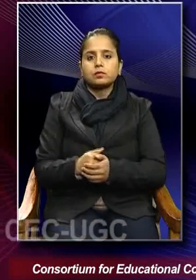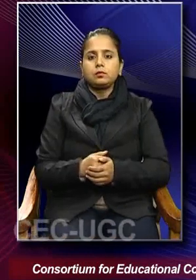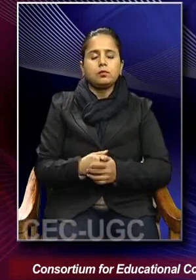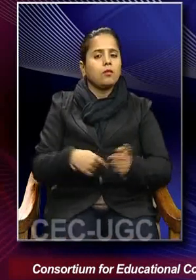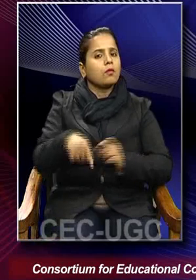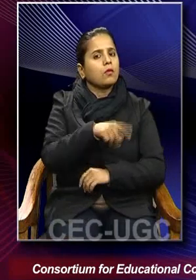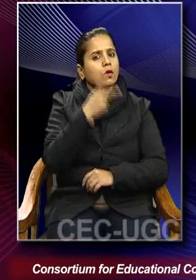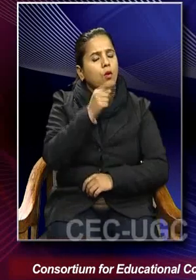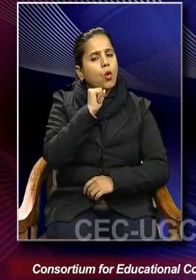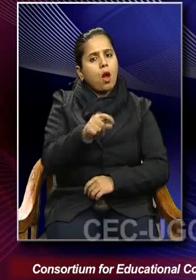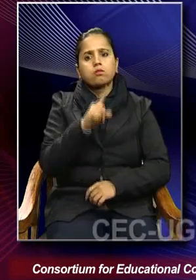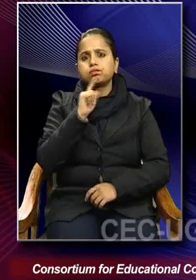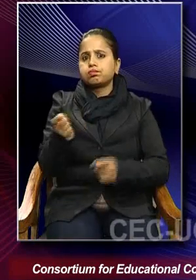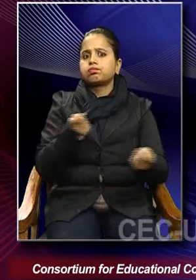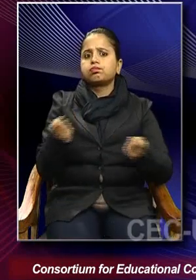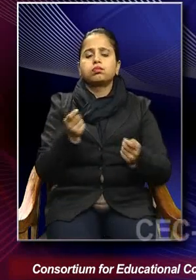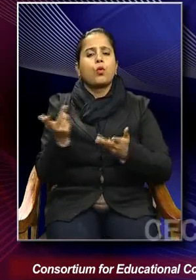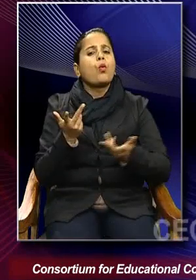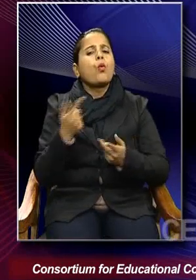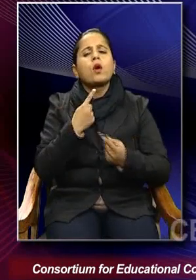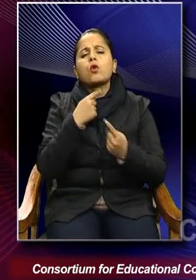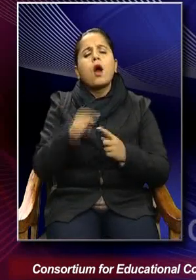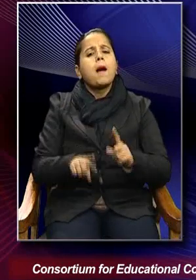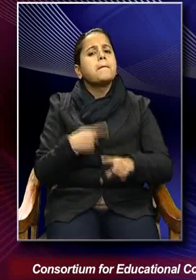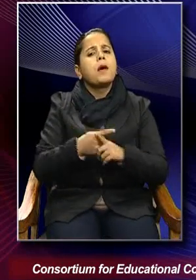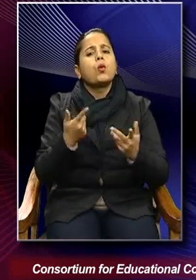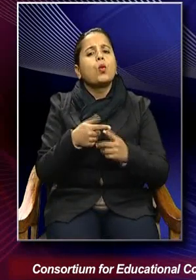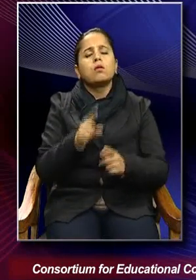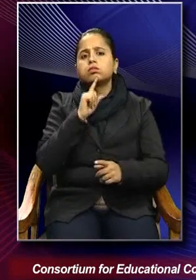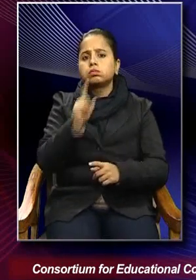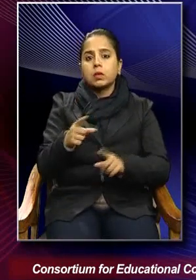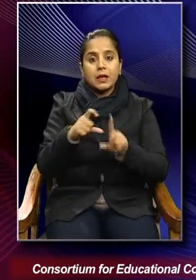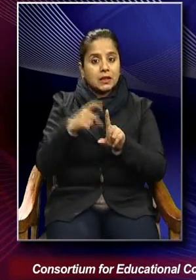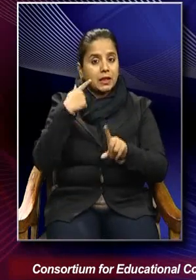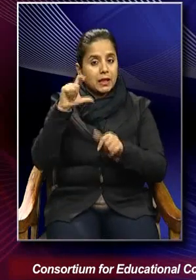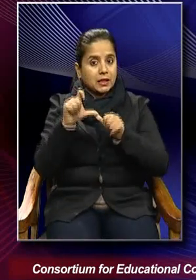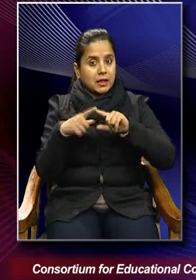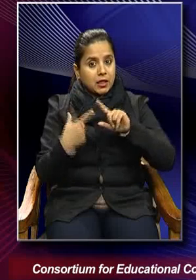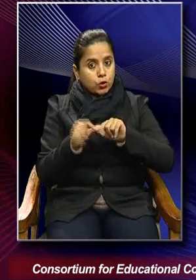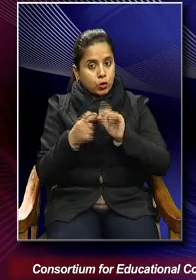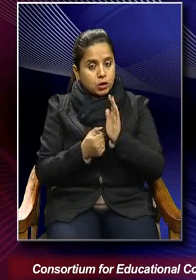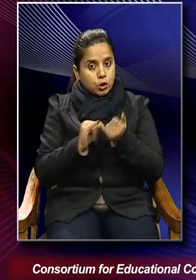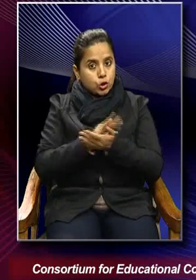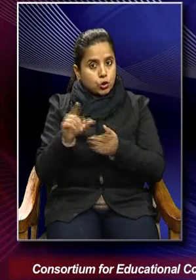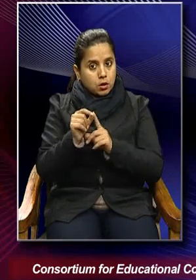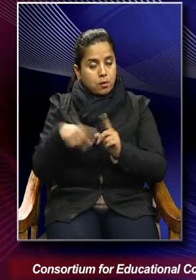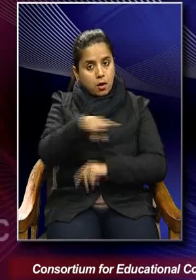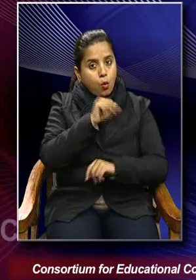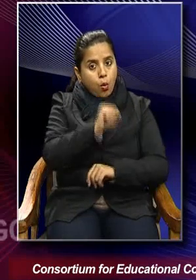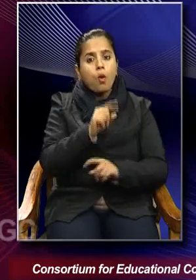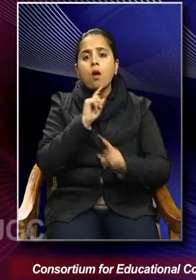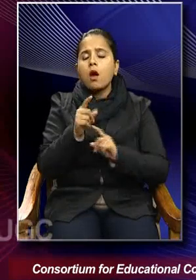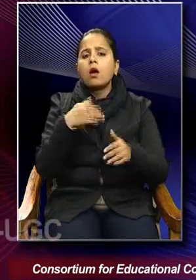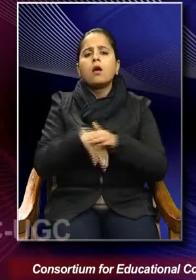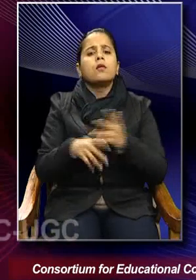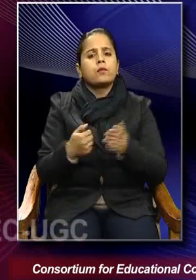kinds of dictatorships that we are talking about? Dictatorships of the proletariat. Now,